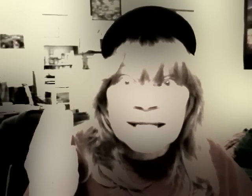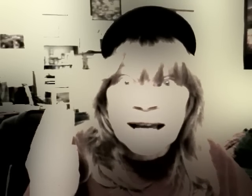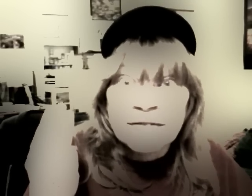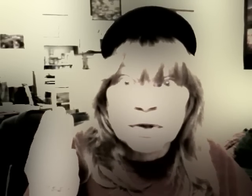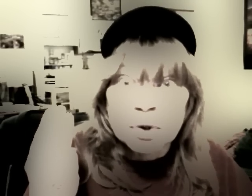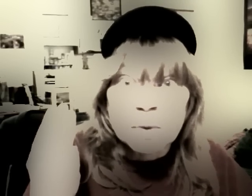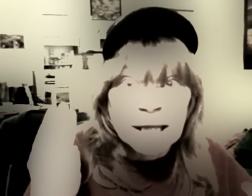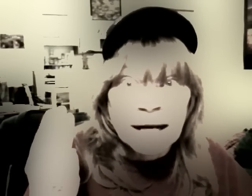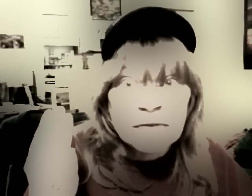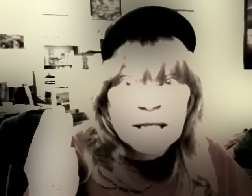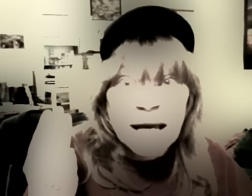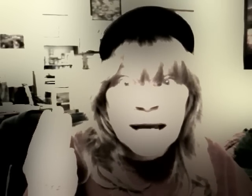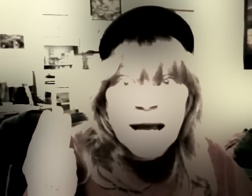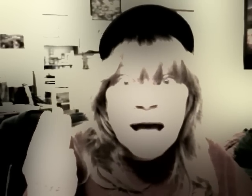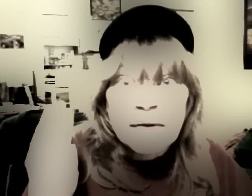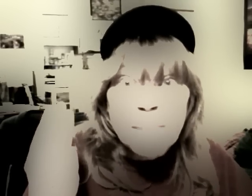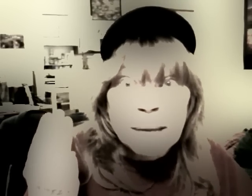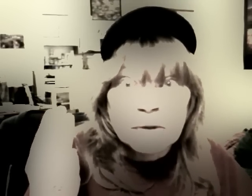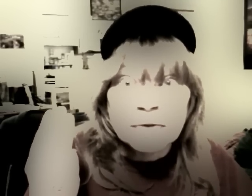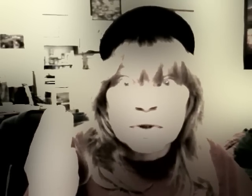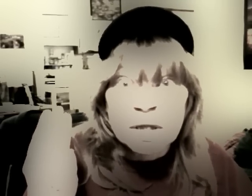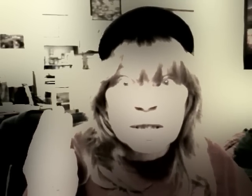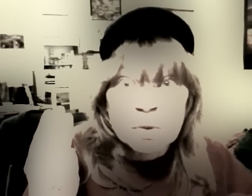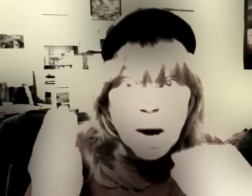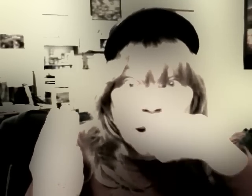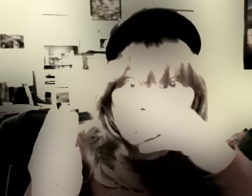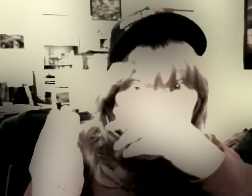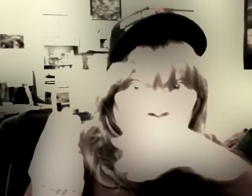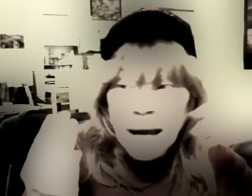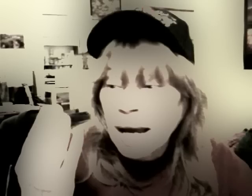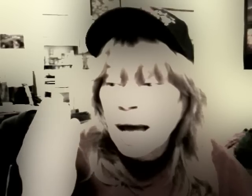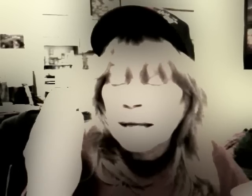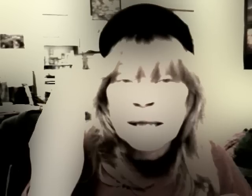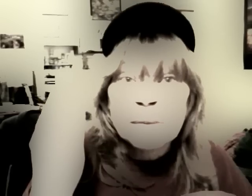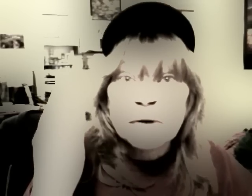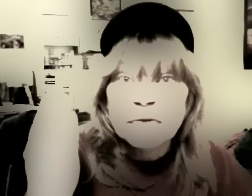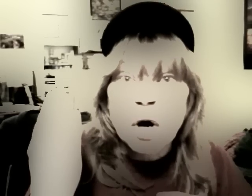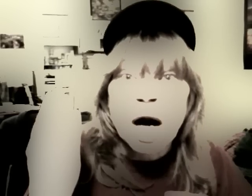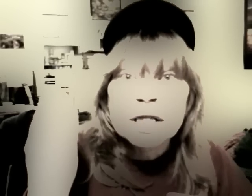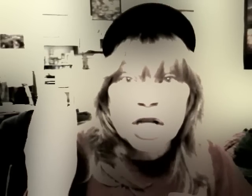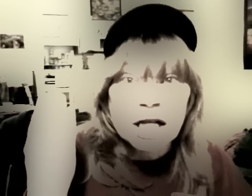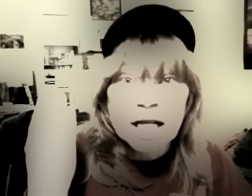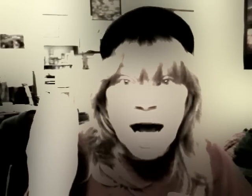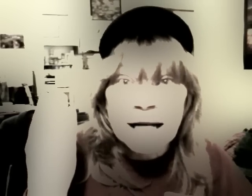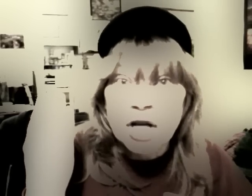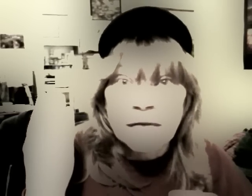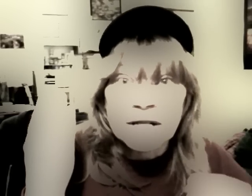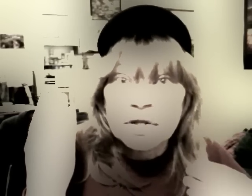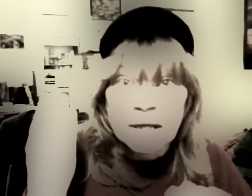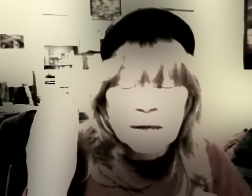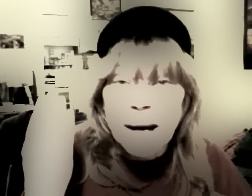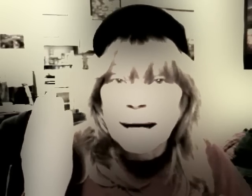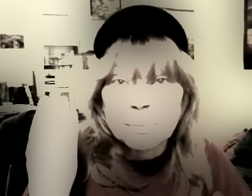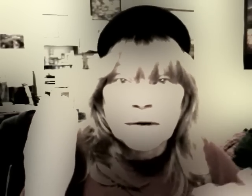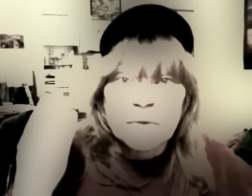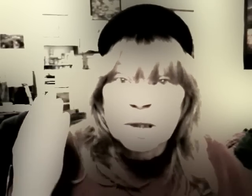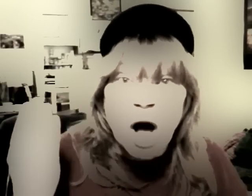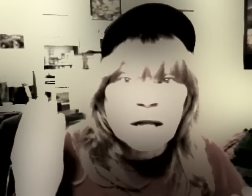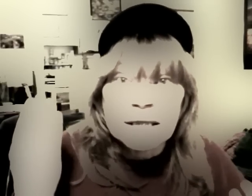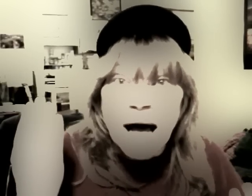like food you eat every day, Bible food just as well. Okay? Number four, talk to God as often as you think about it, preferably all the time.